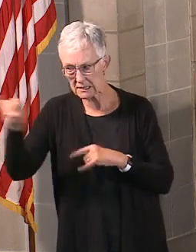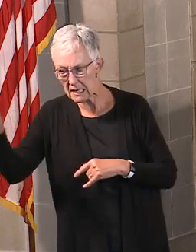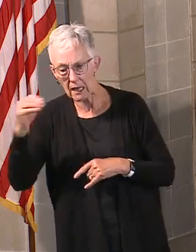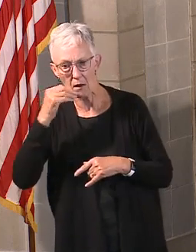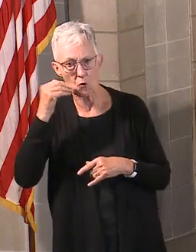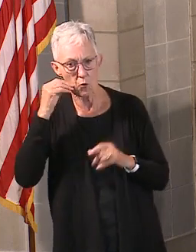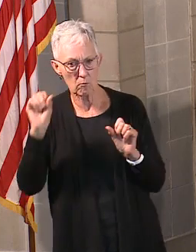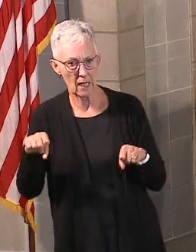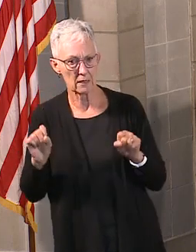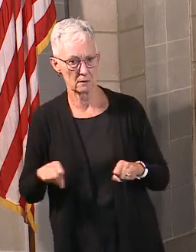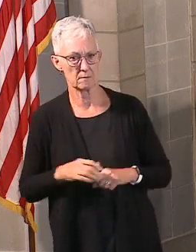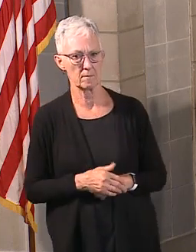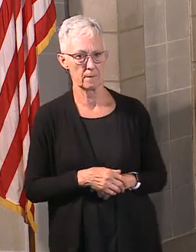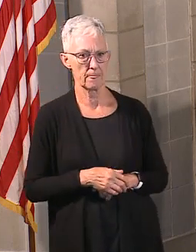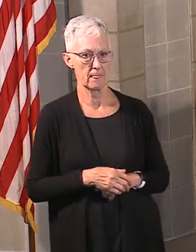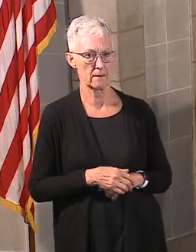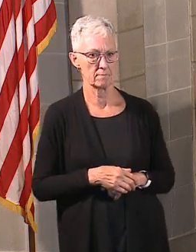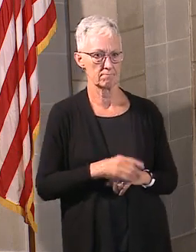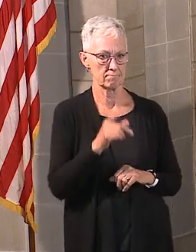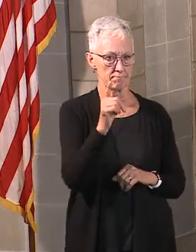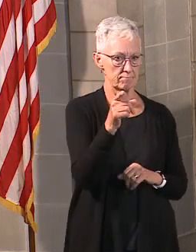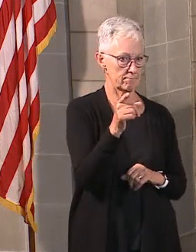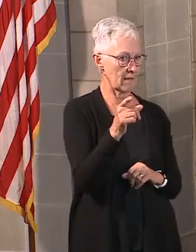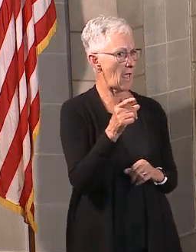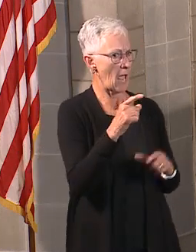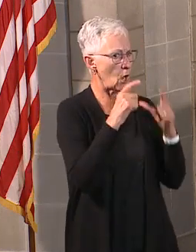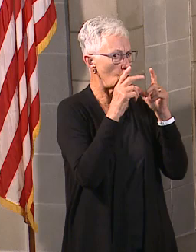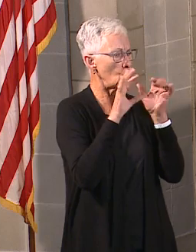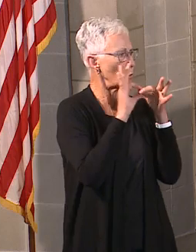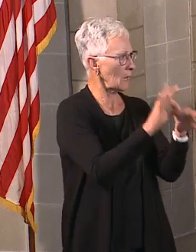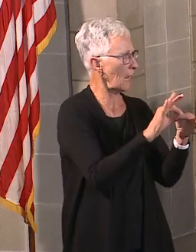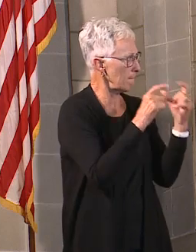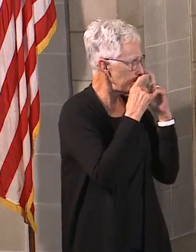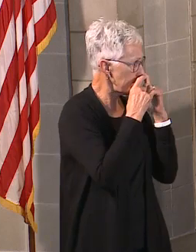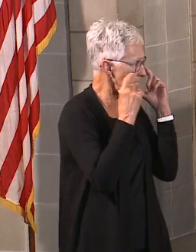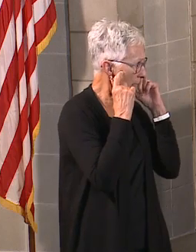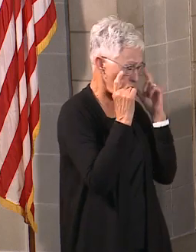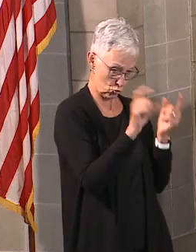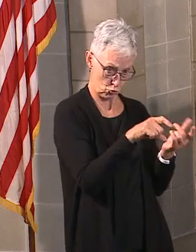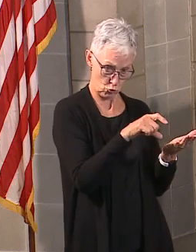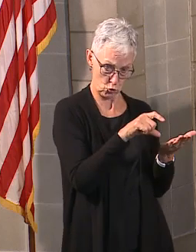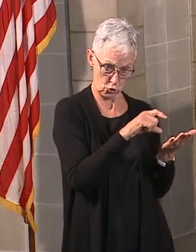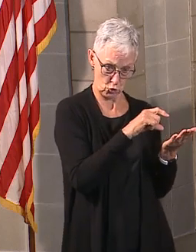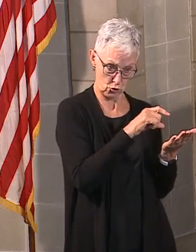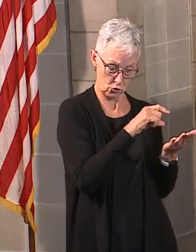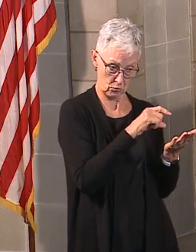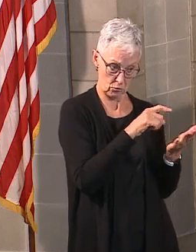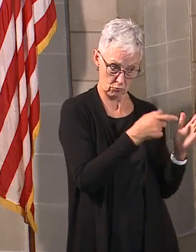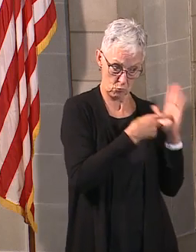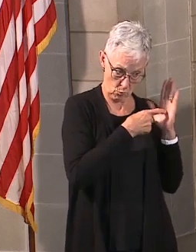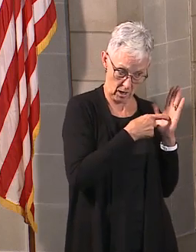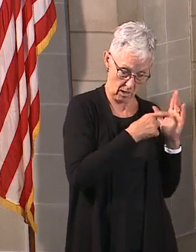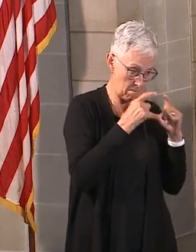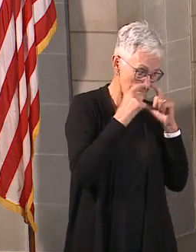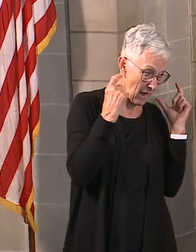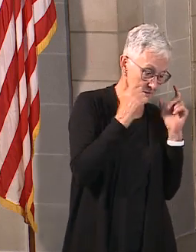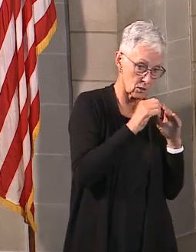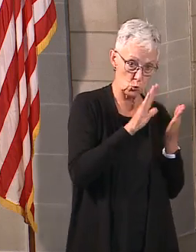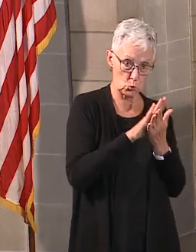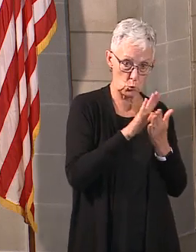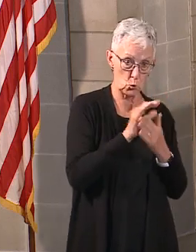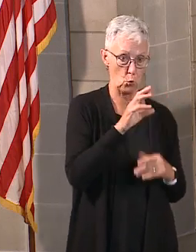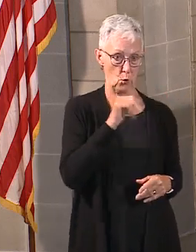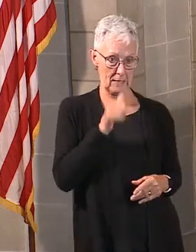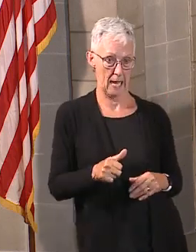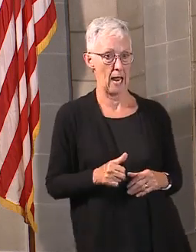So yeah, and a big part of this actually